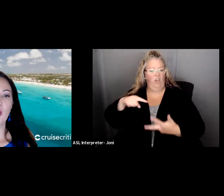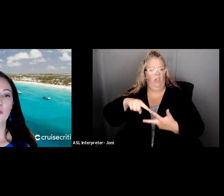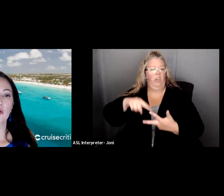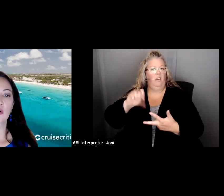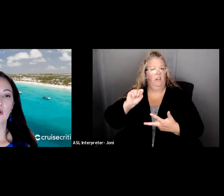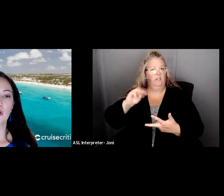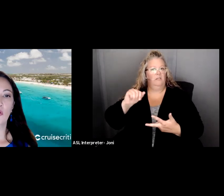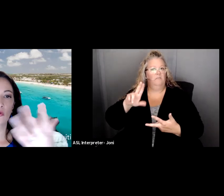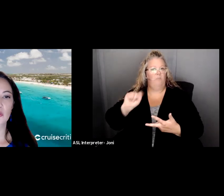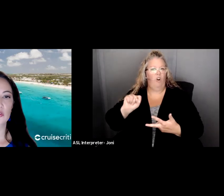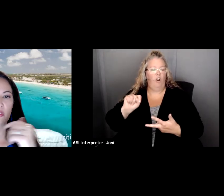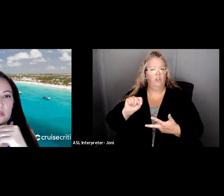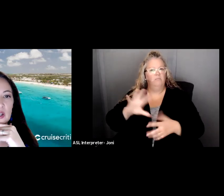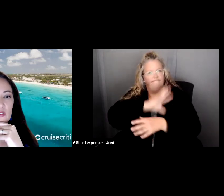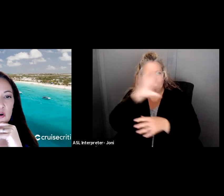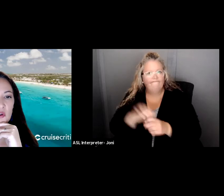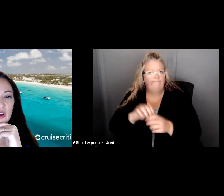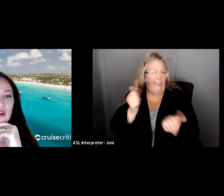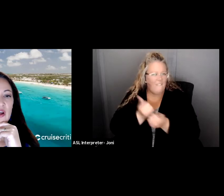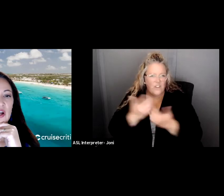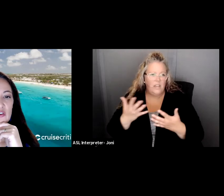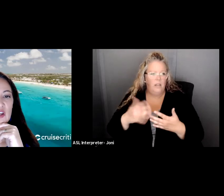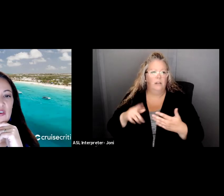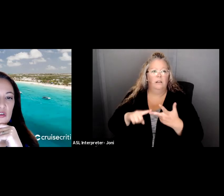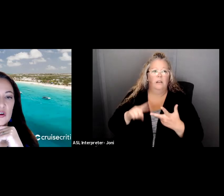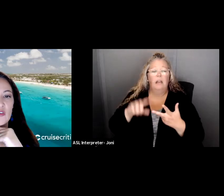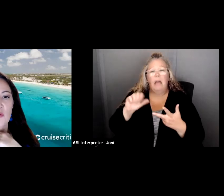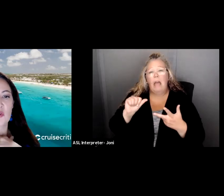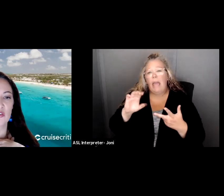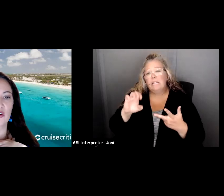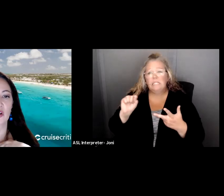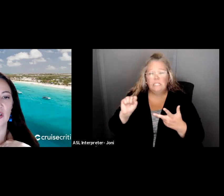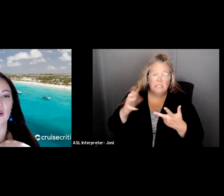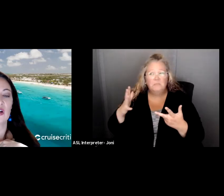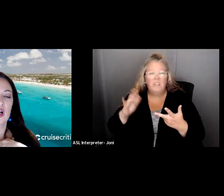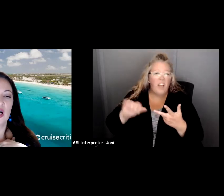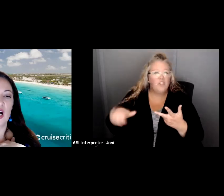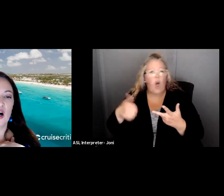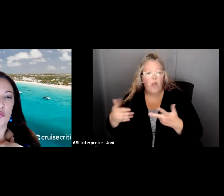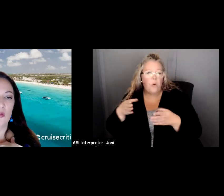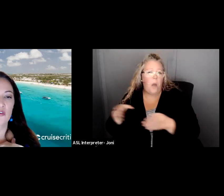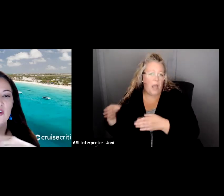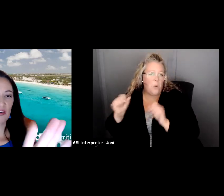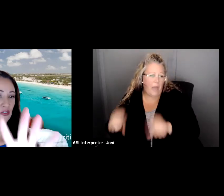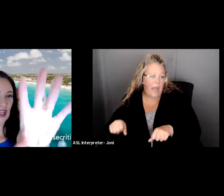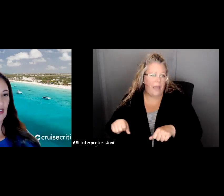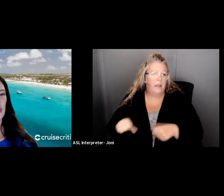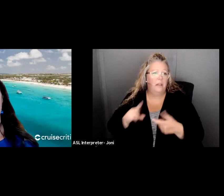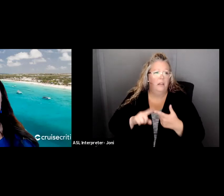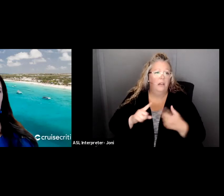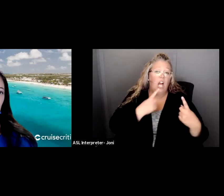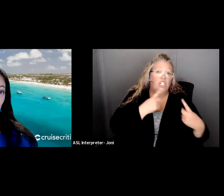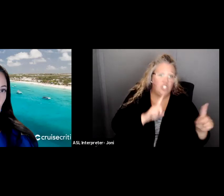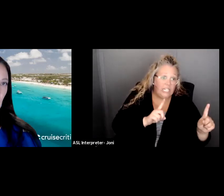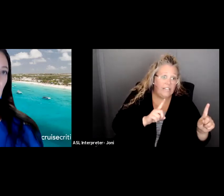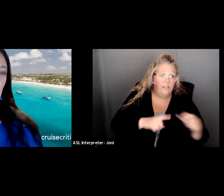is a third popular goals setting formula, achieve, conserve, eliminate, steer, and clear. Um, so if you ever see any of these,